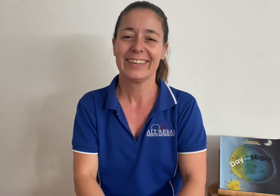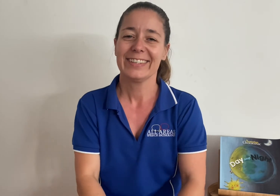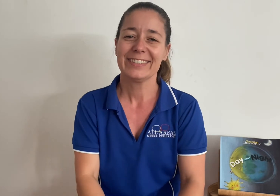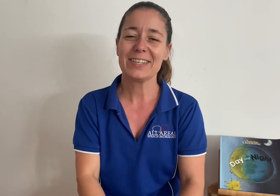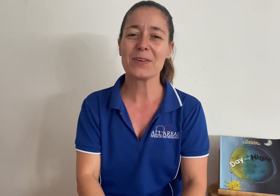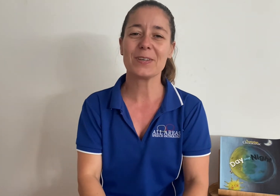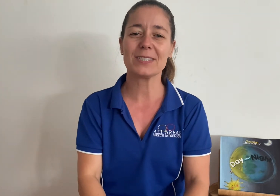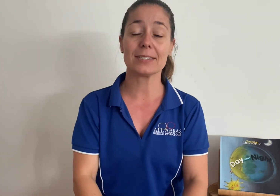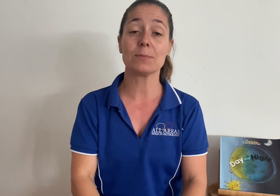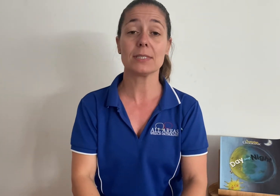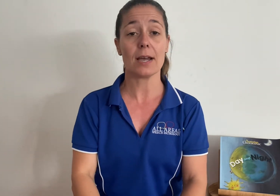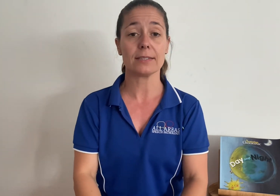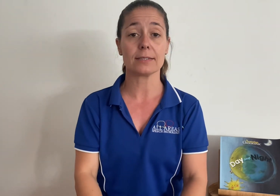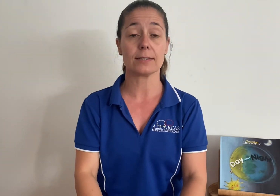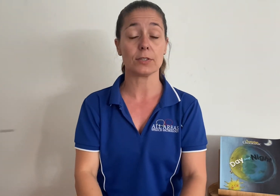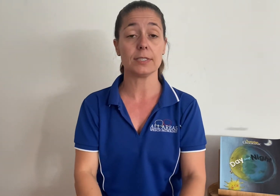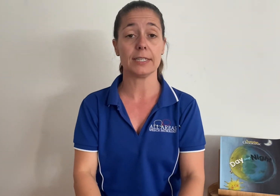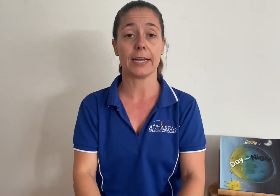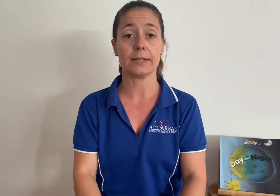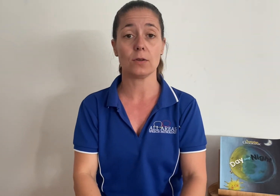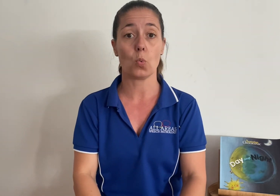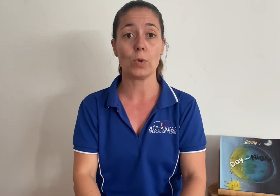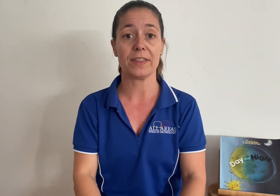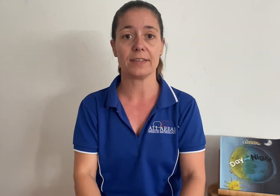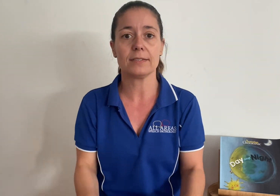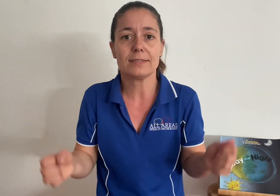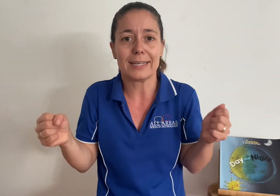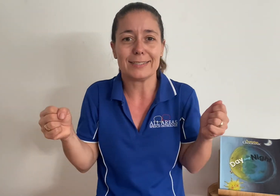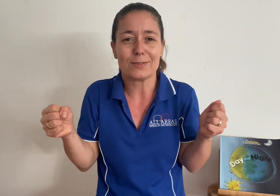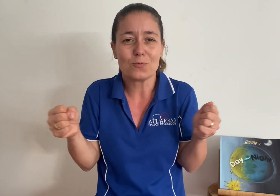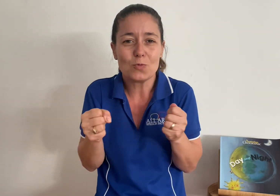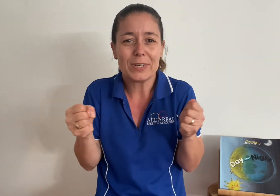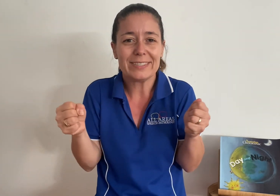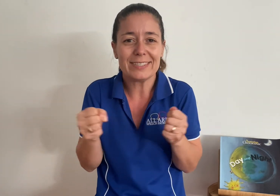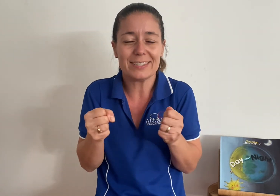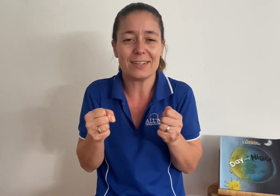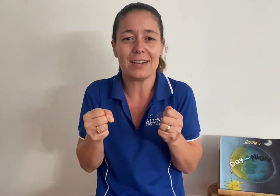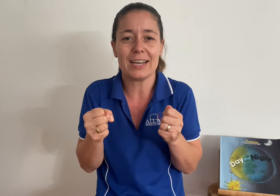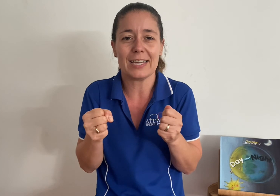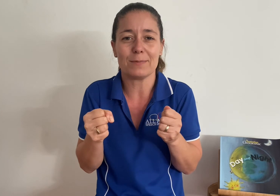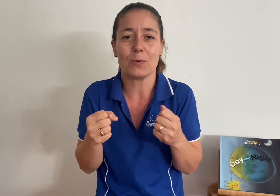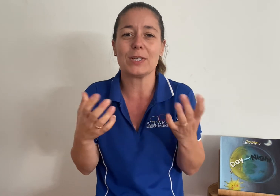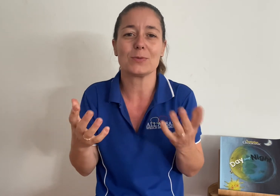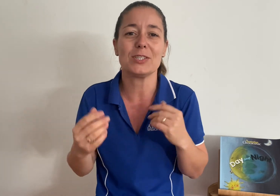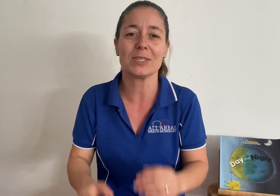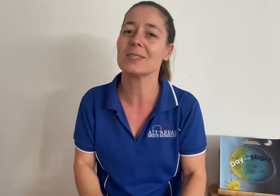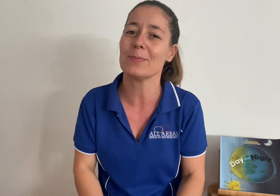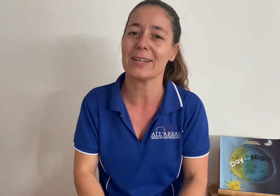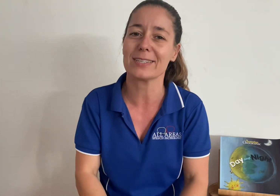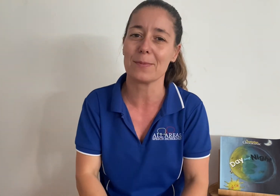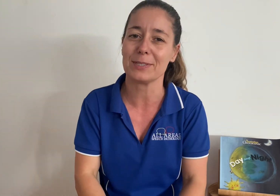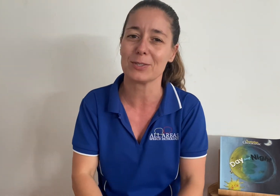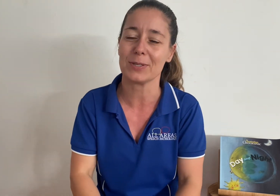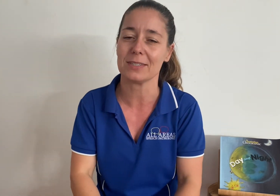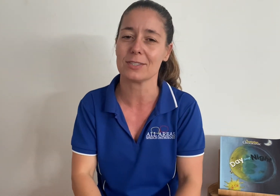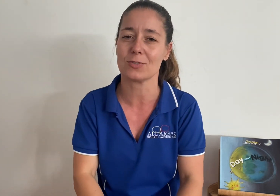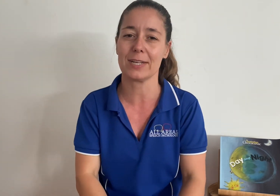So those are some signs associated with the season wintertime, which we're just about to come into in Australia.